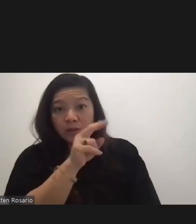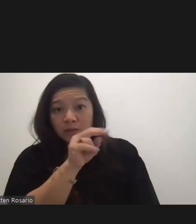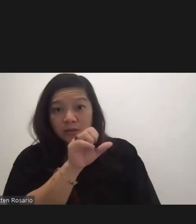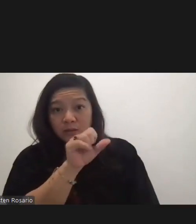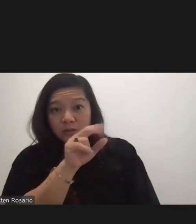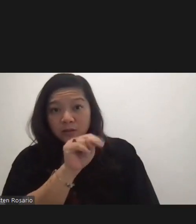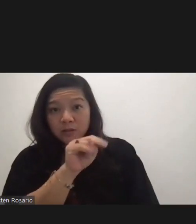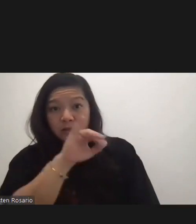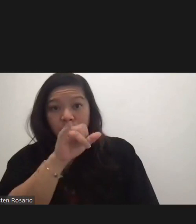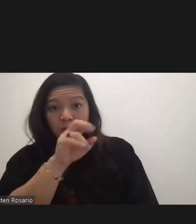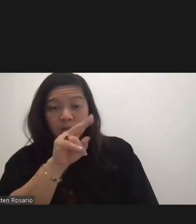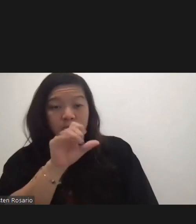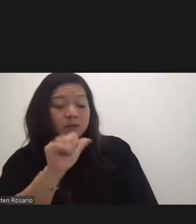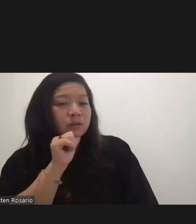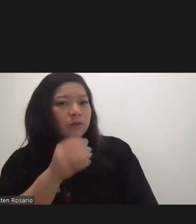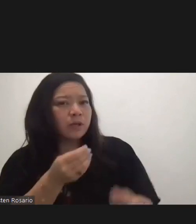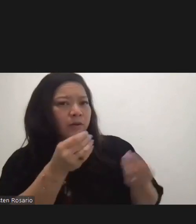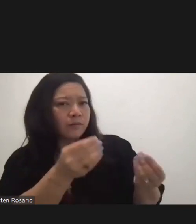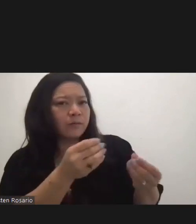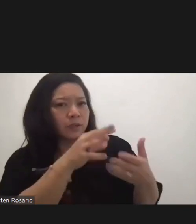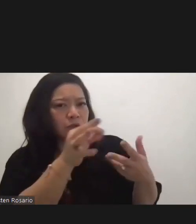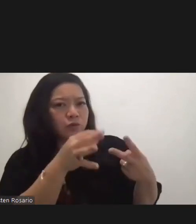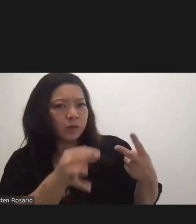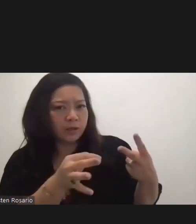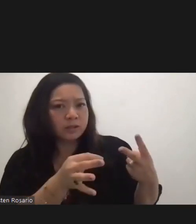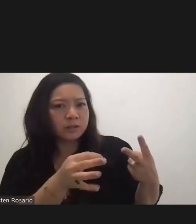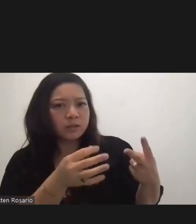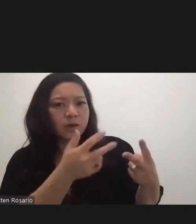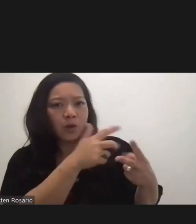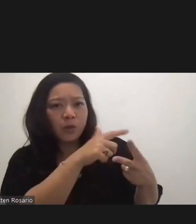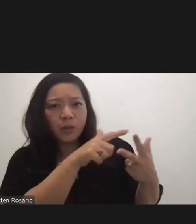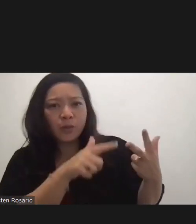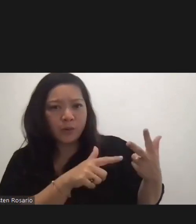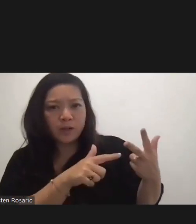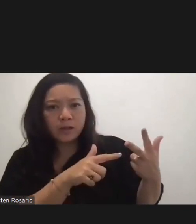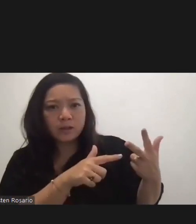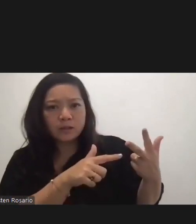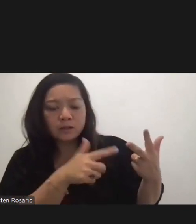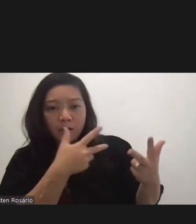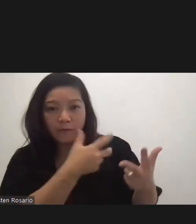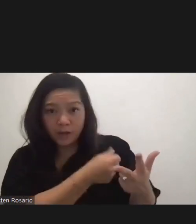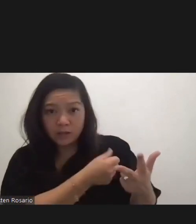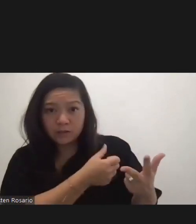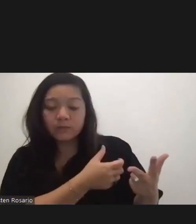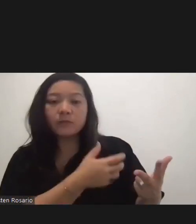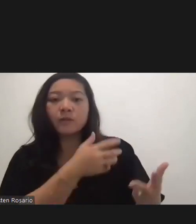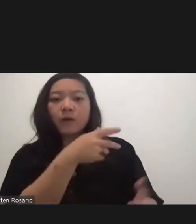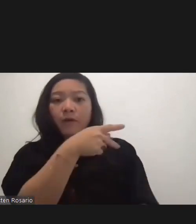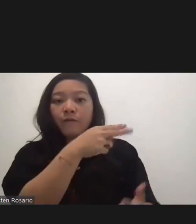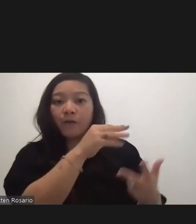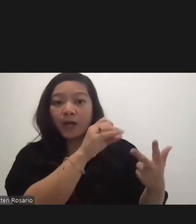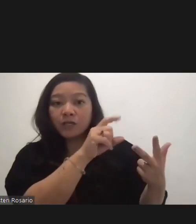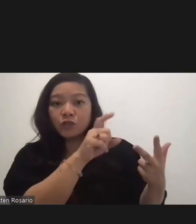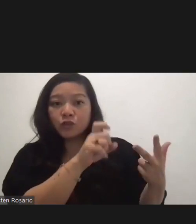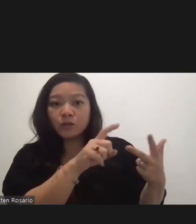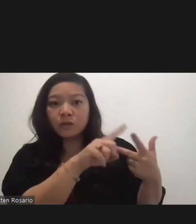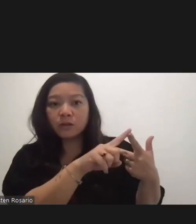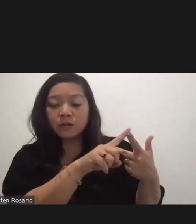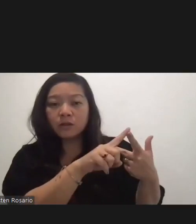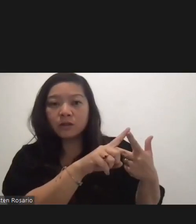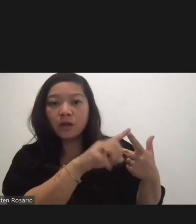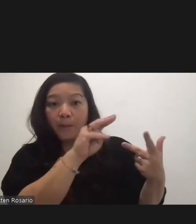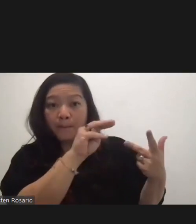should give them. It's a choice. There's three choices of vaccinations, the Pfizer, Moderna, and the Johnson & Johnson.